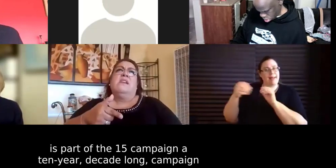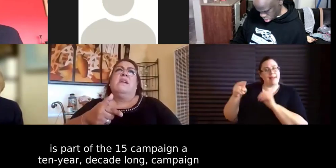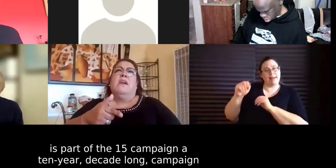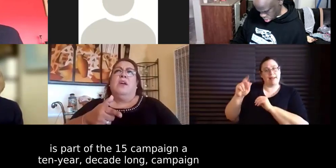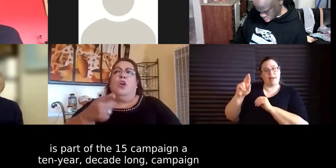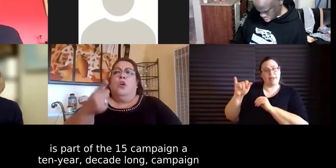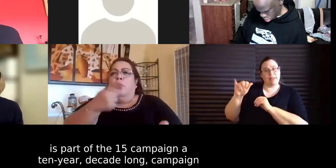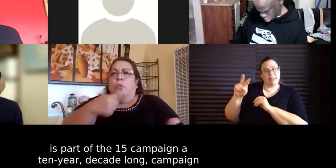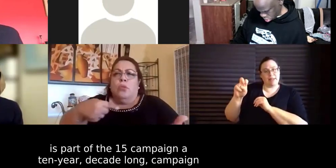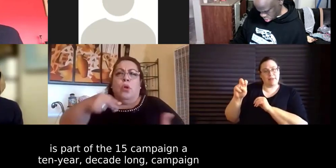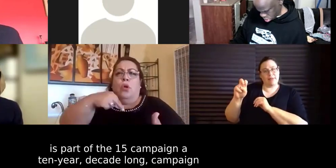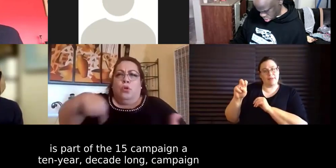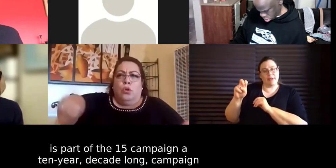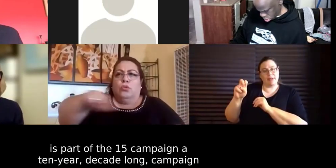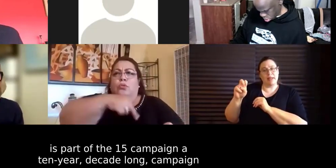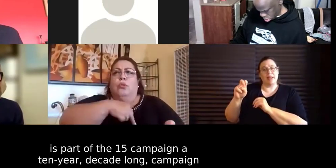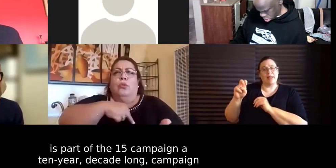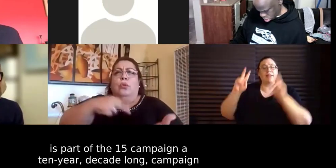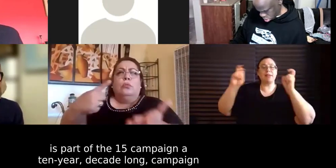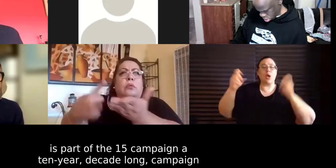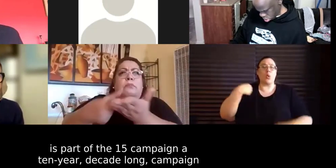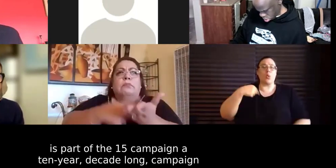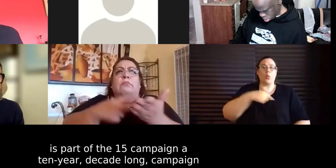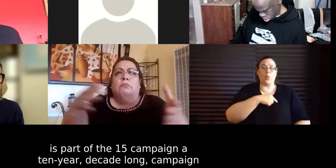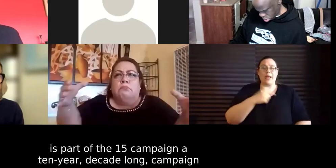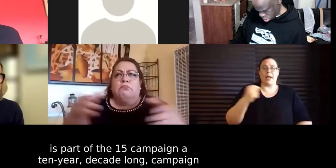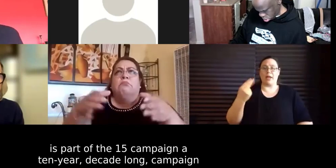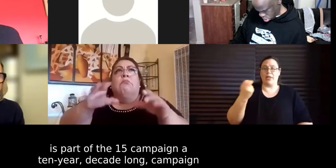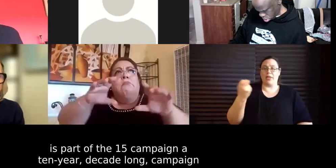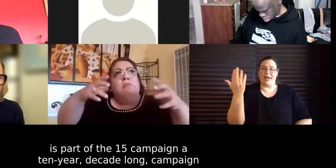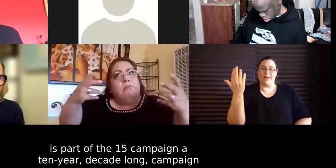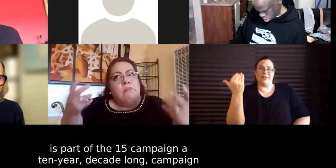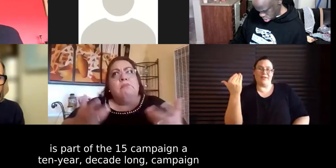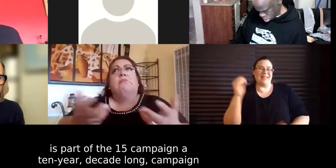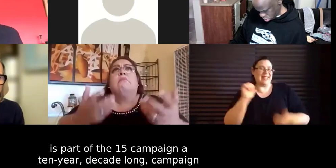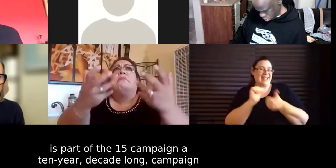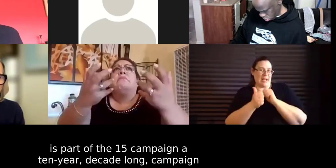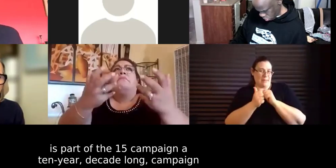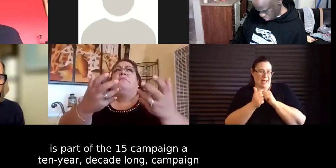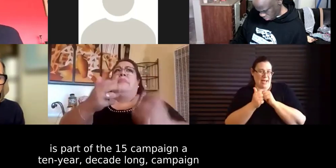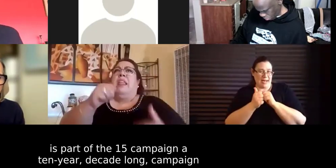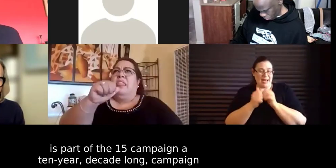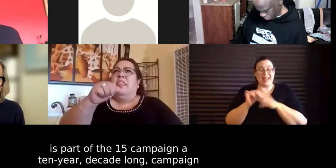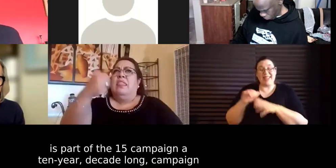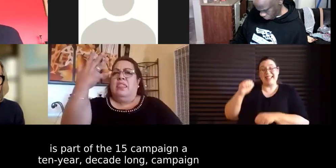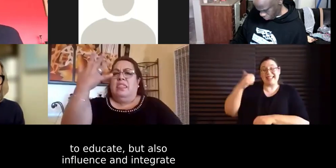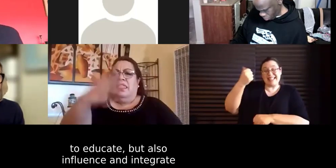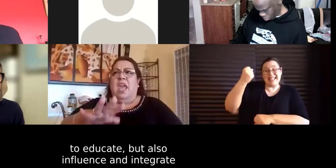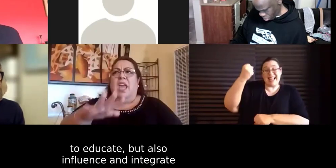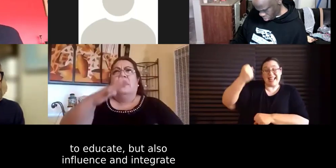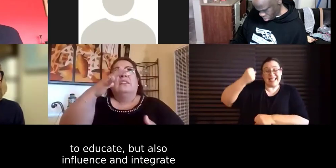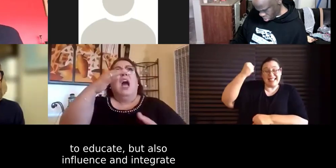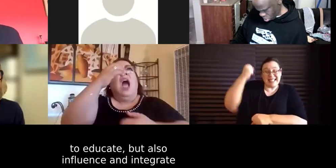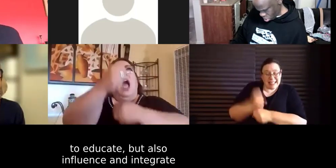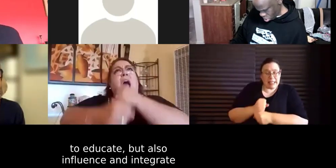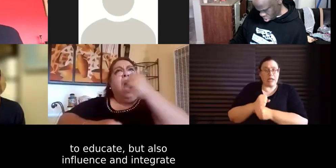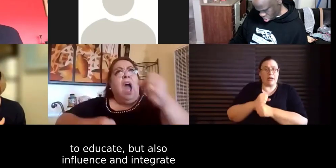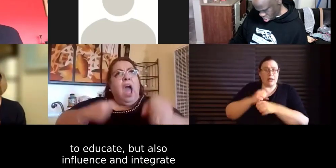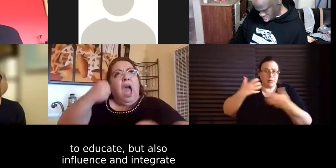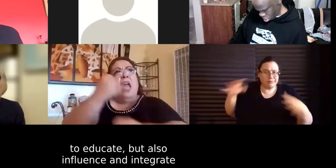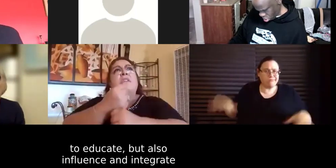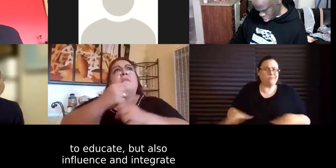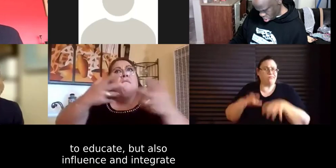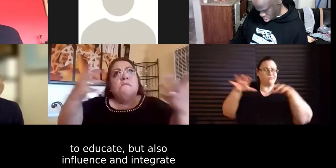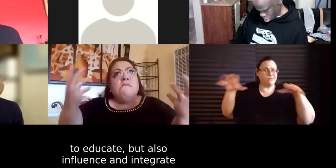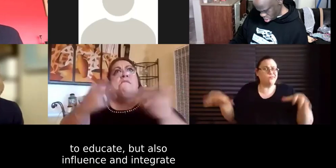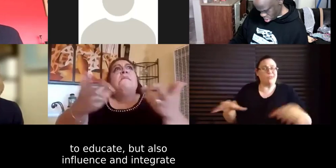we the 15 campaign which is a 10-year decade-long campaign to uh